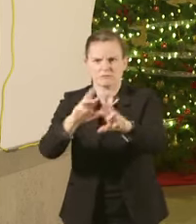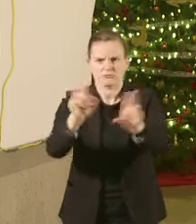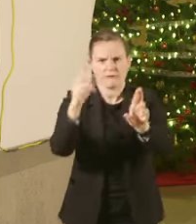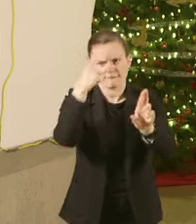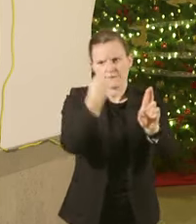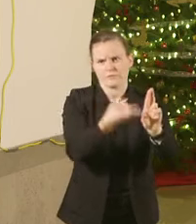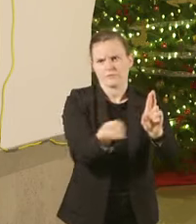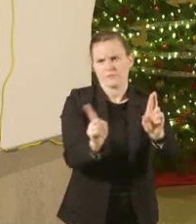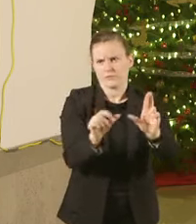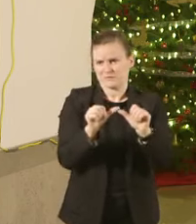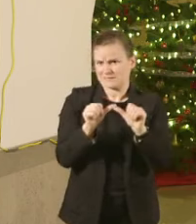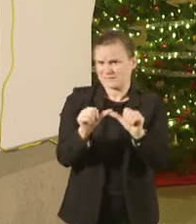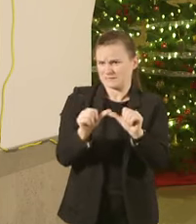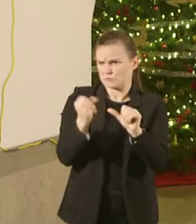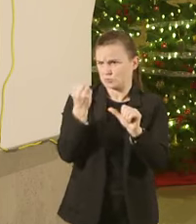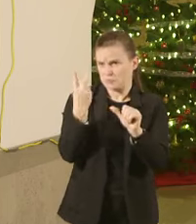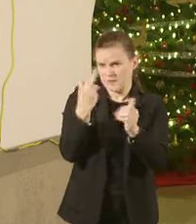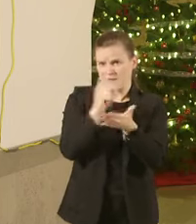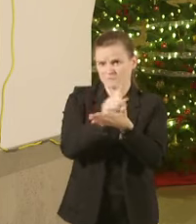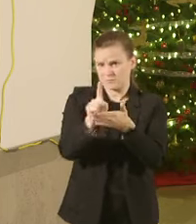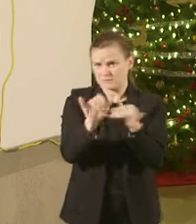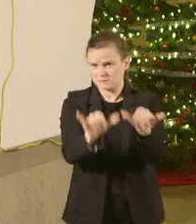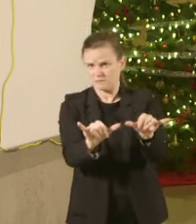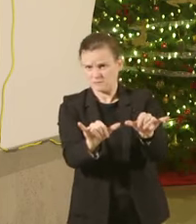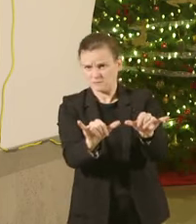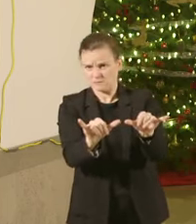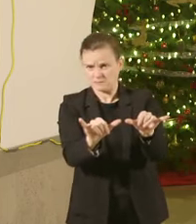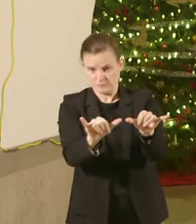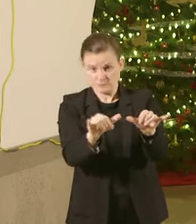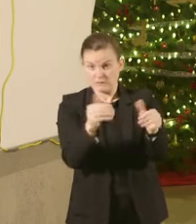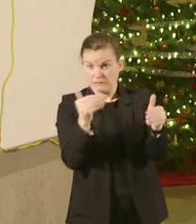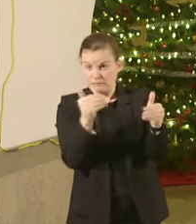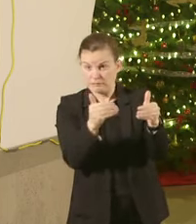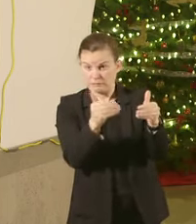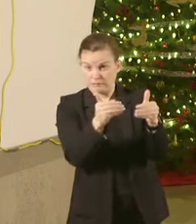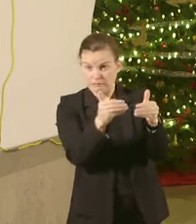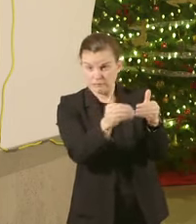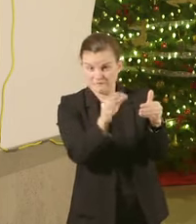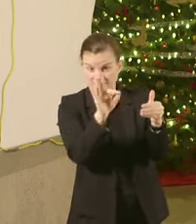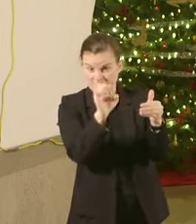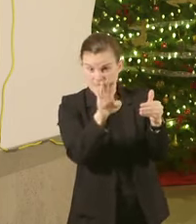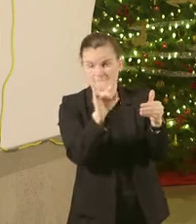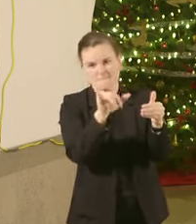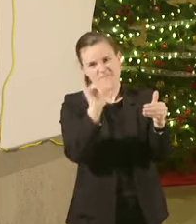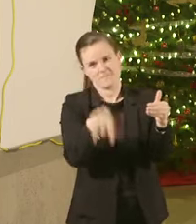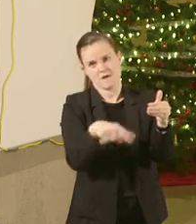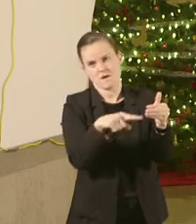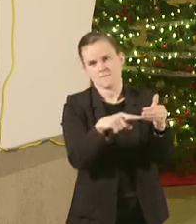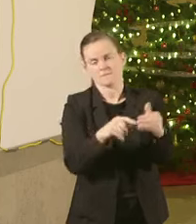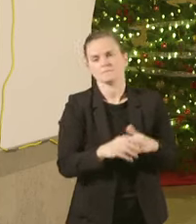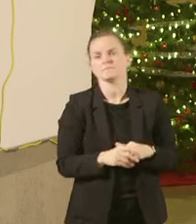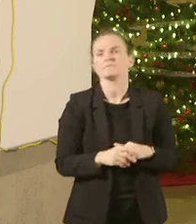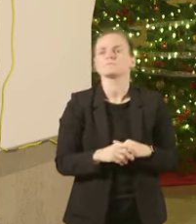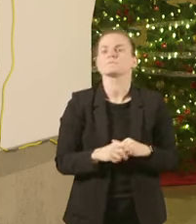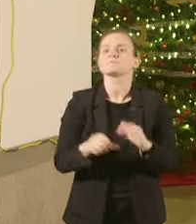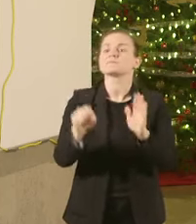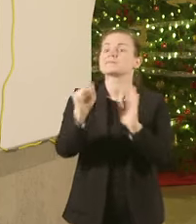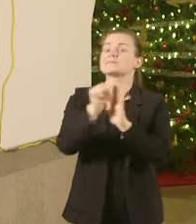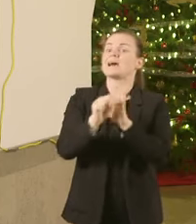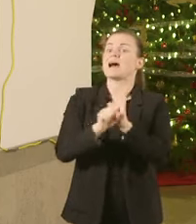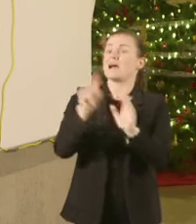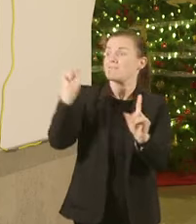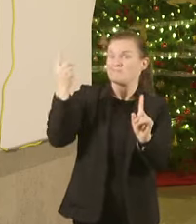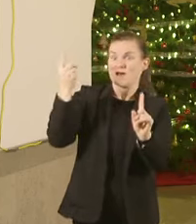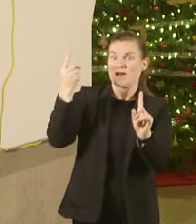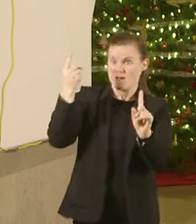bringing us to the end of February the state will fund the first phase of this project through the end of the year